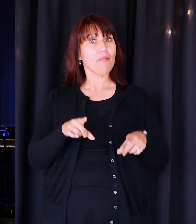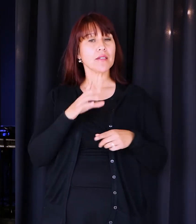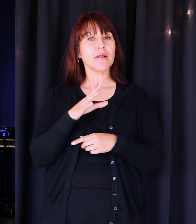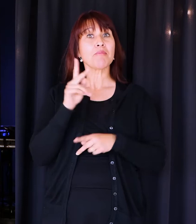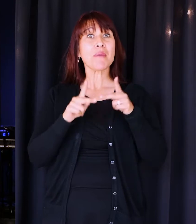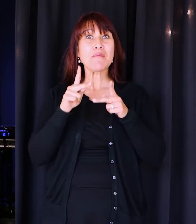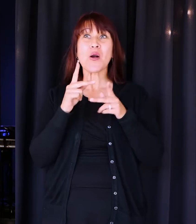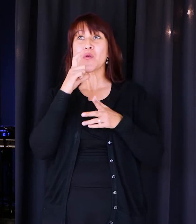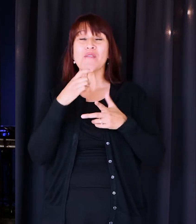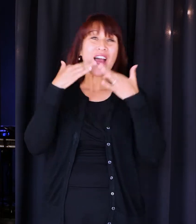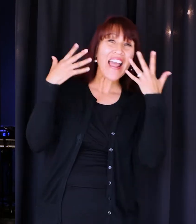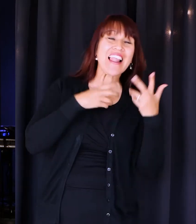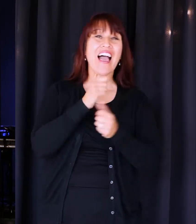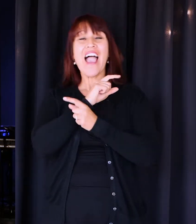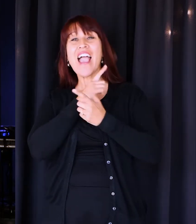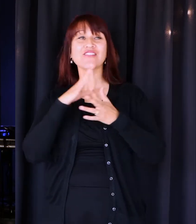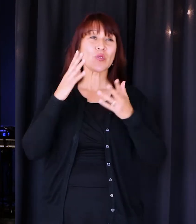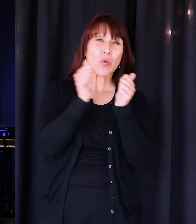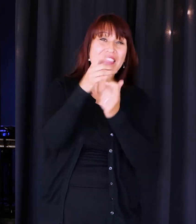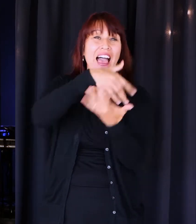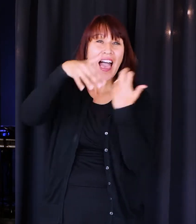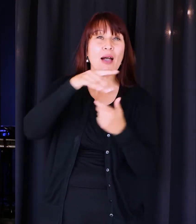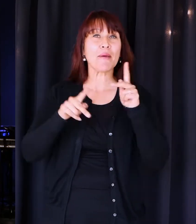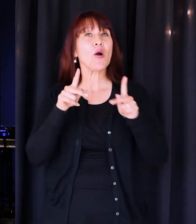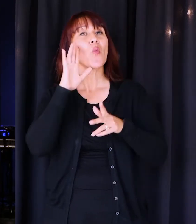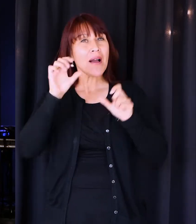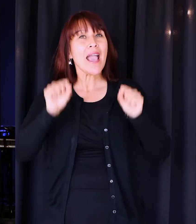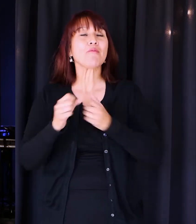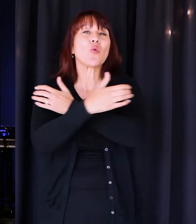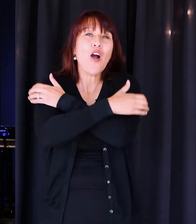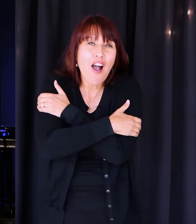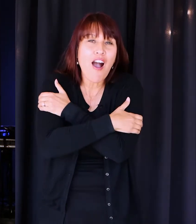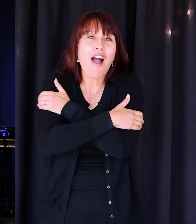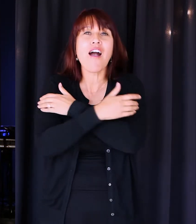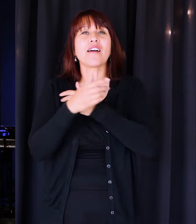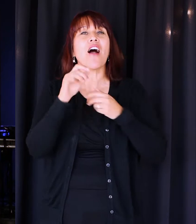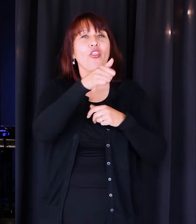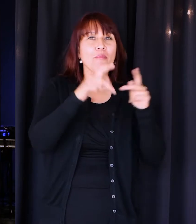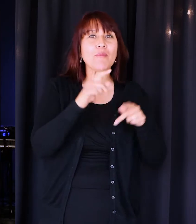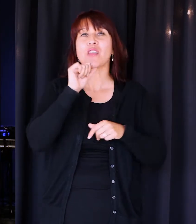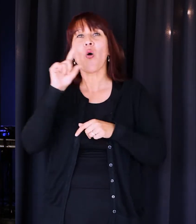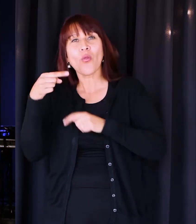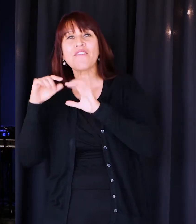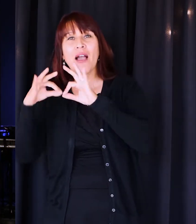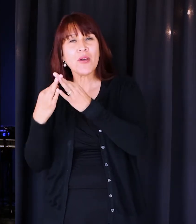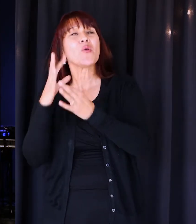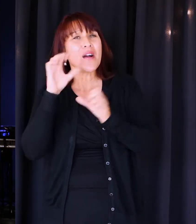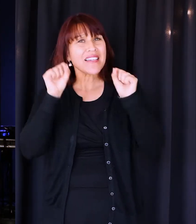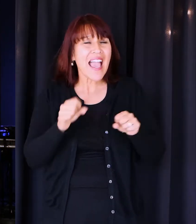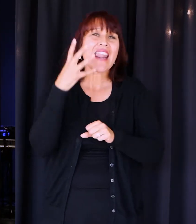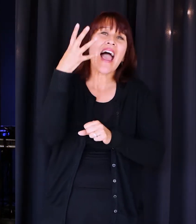you're going to get to hug other people other than just your family again. You're going to be able to go out to eat again.